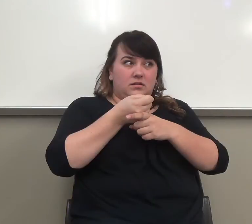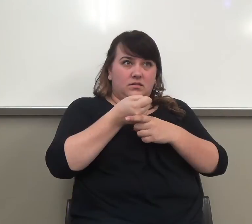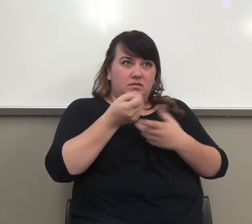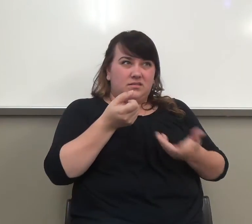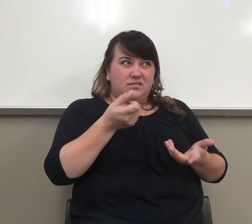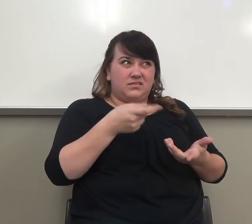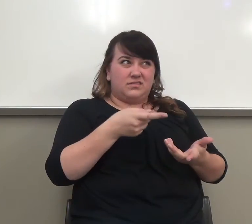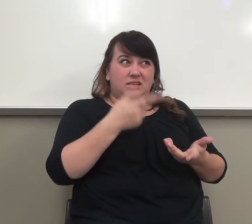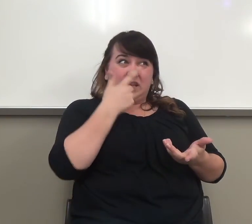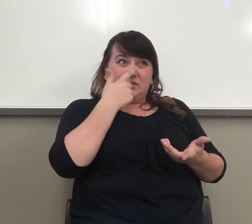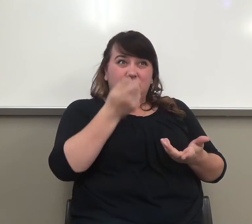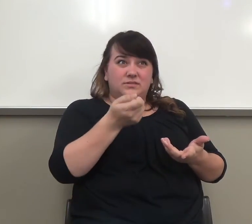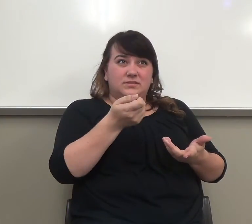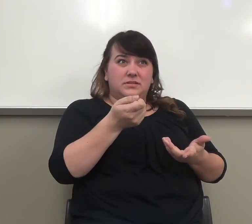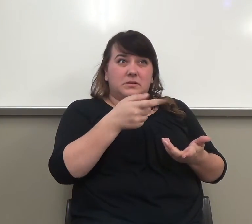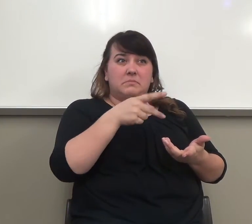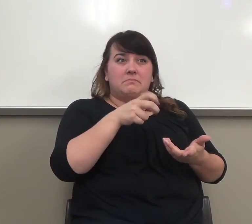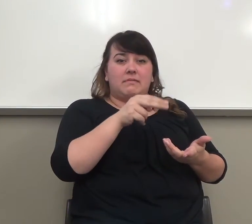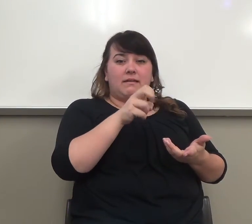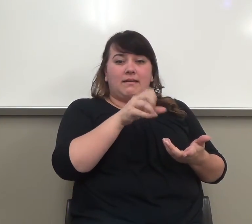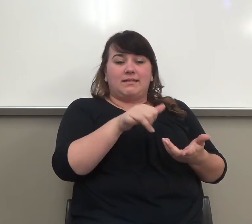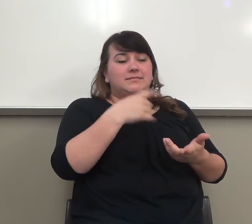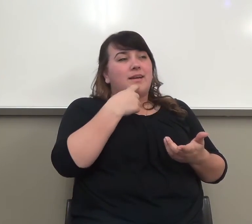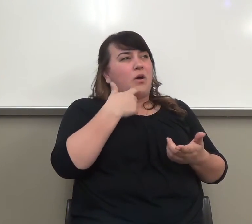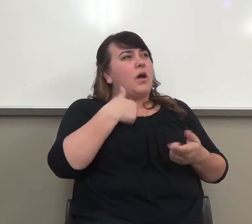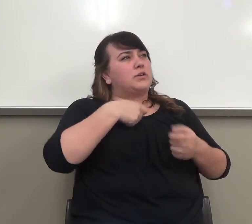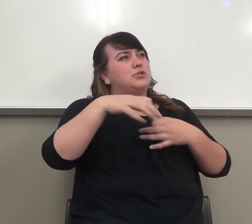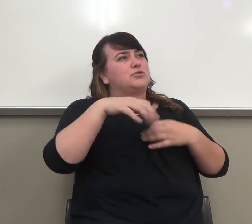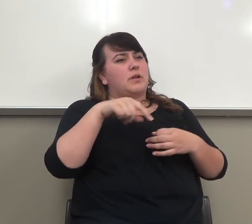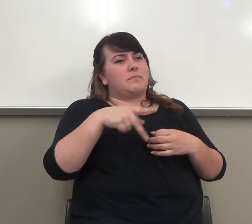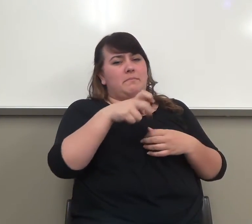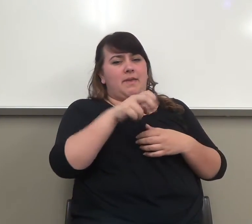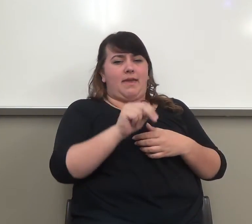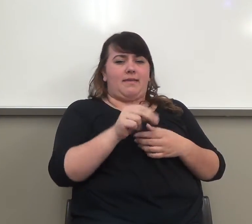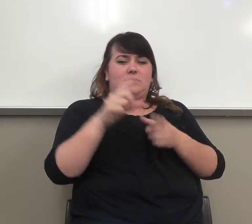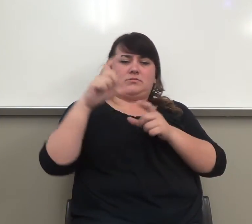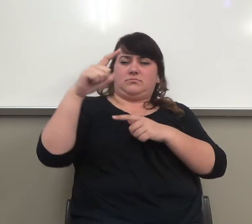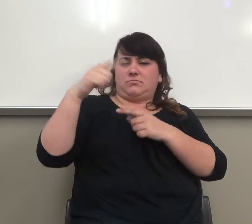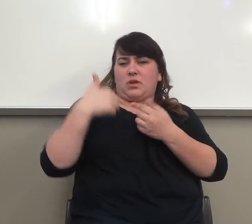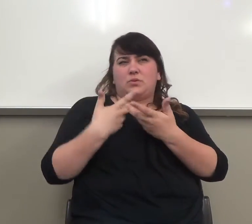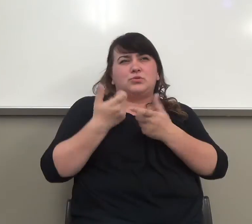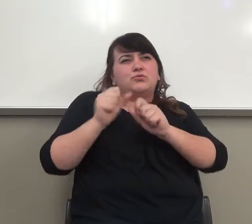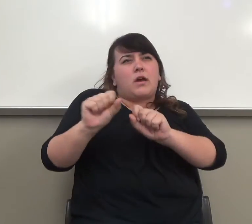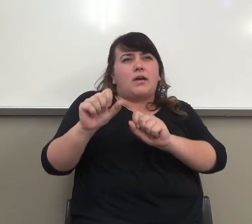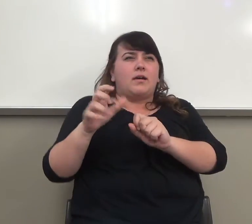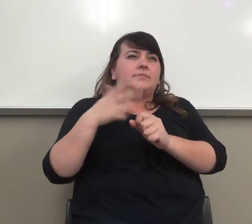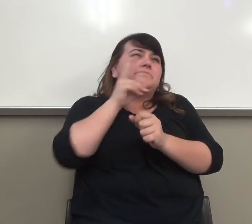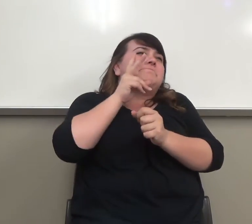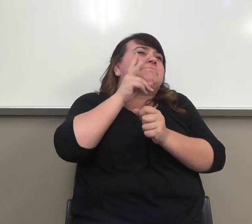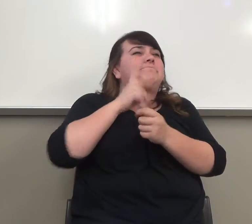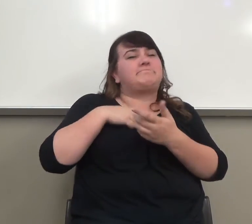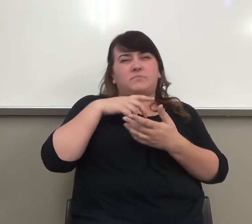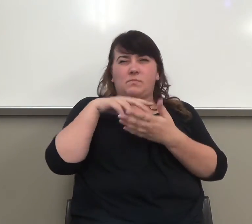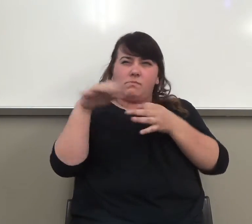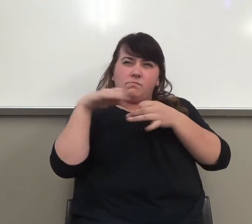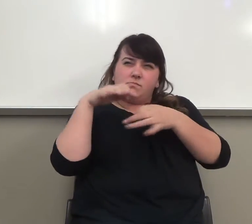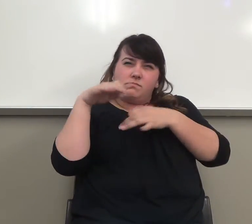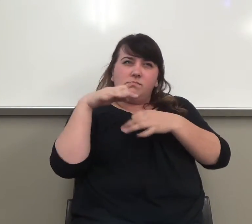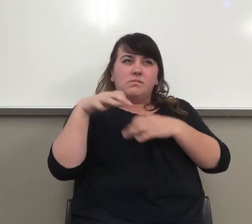was kind of interesting, but it's kind of saying, I can describe this pen. I want to try that. Okay. But you're thinking, this isn't working